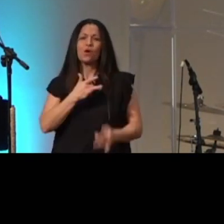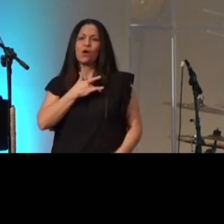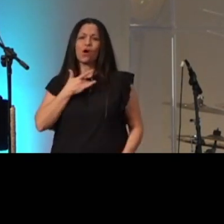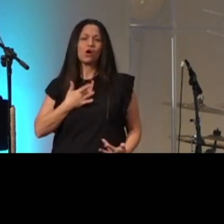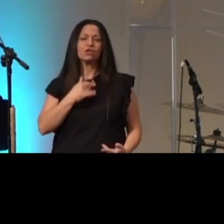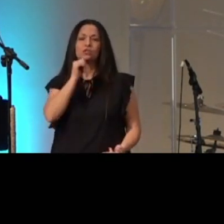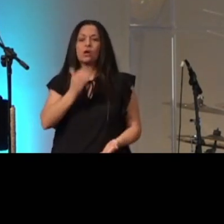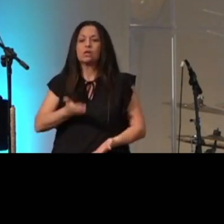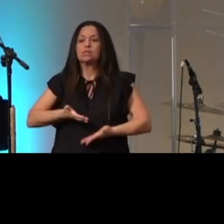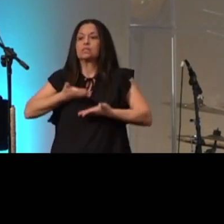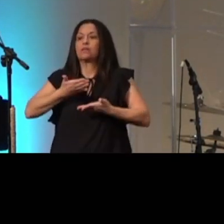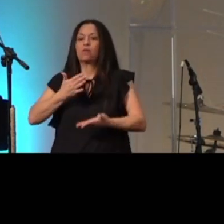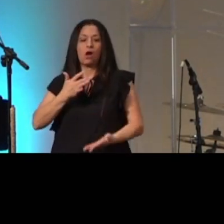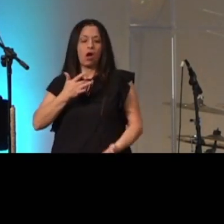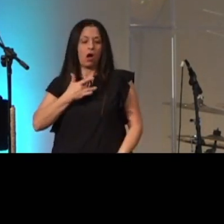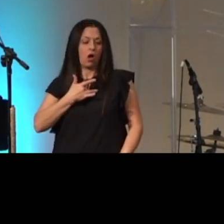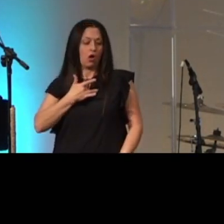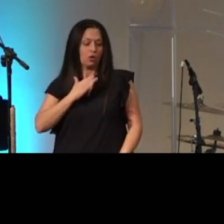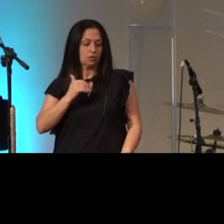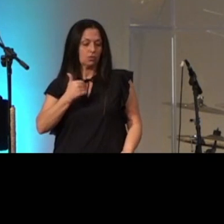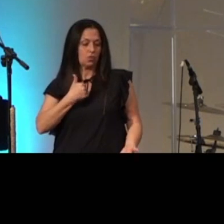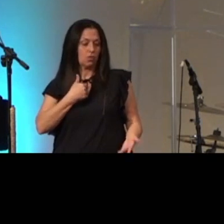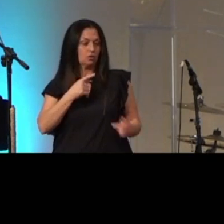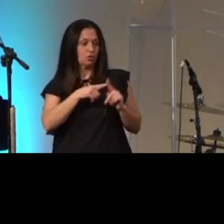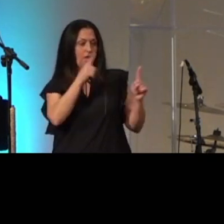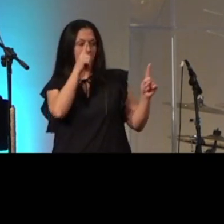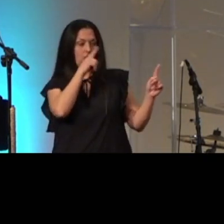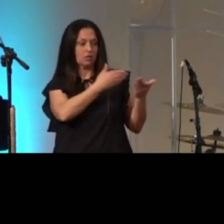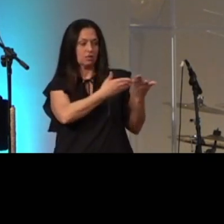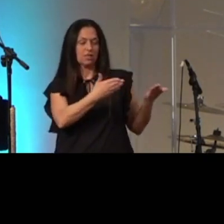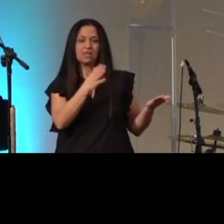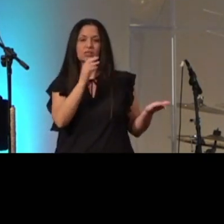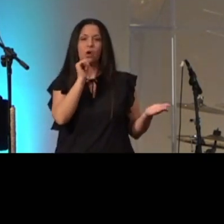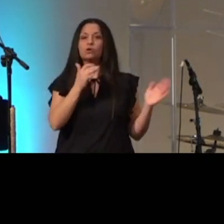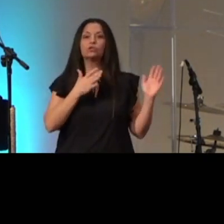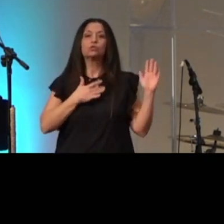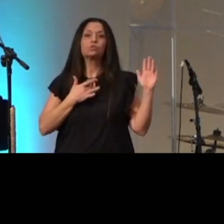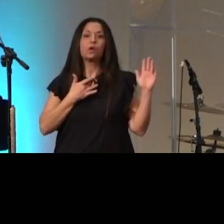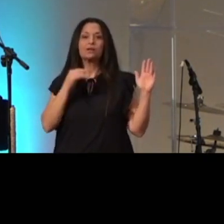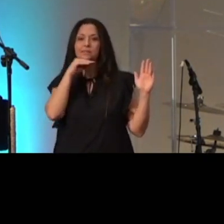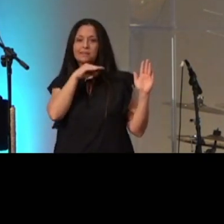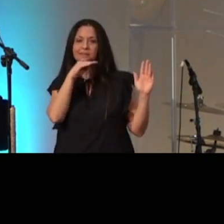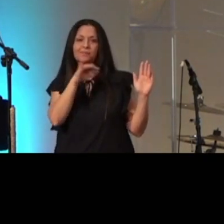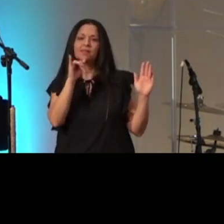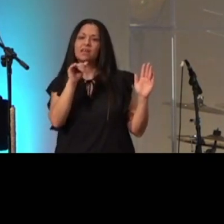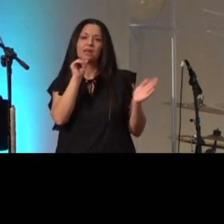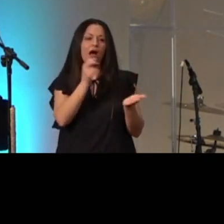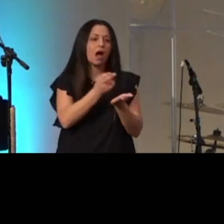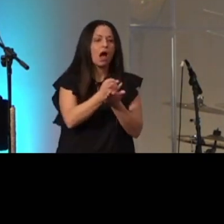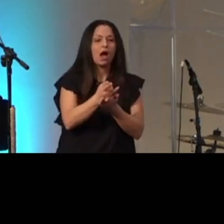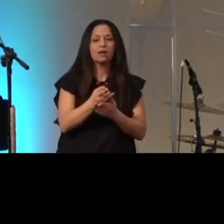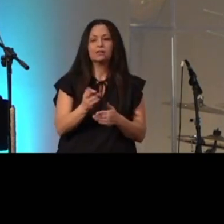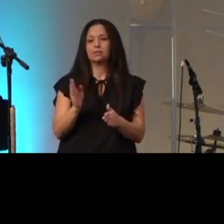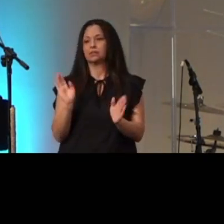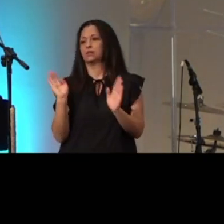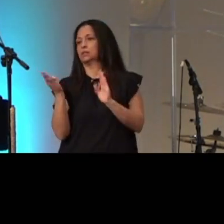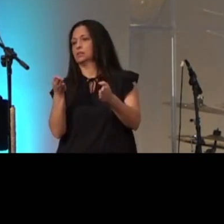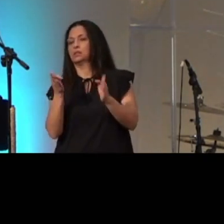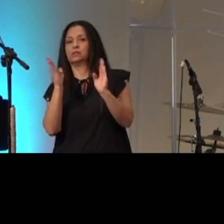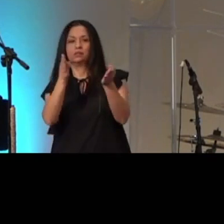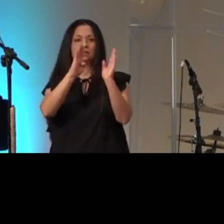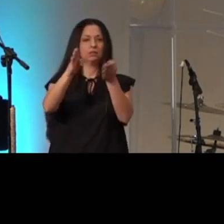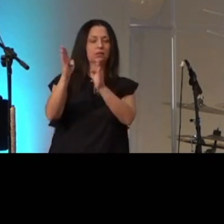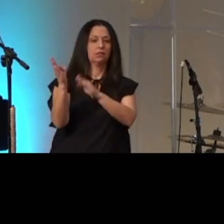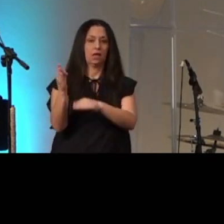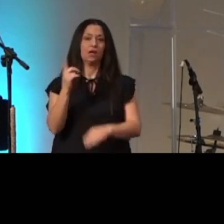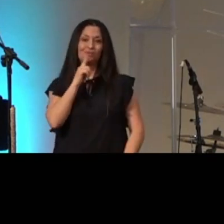lift up your soul to what is false don't swear deceitfully meaning dishonestly misleading representing yourself